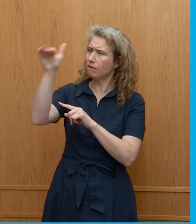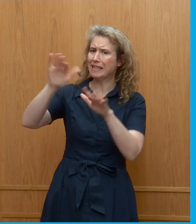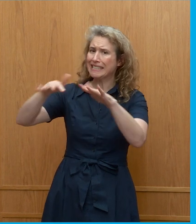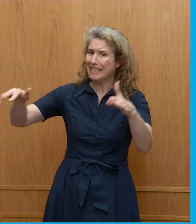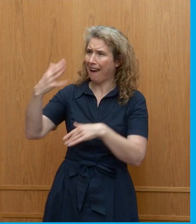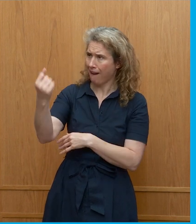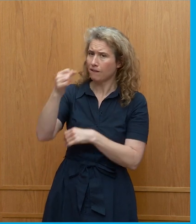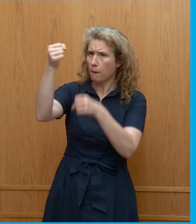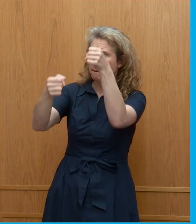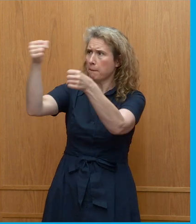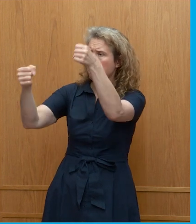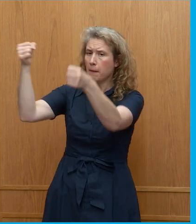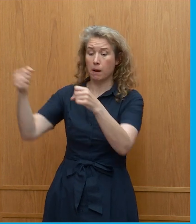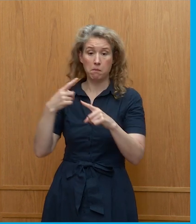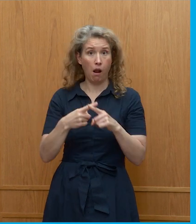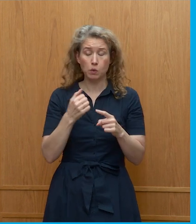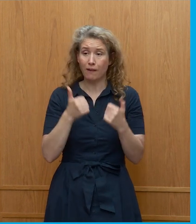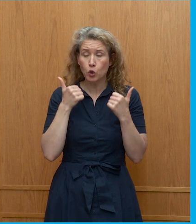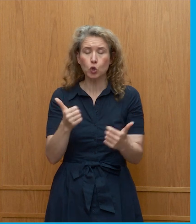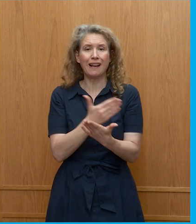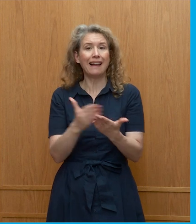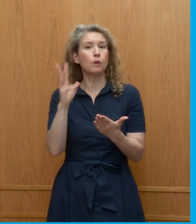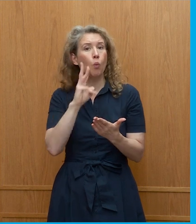and clean water technology.